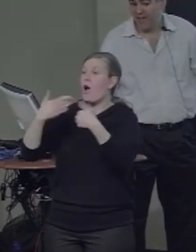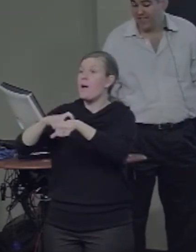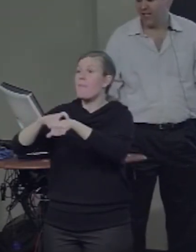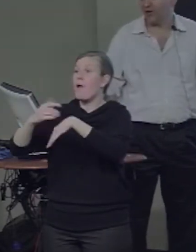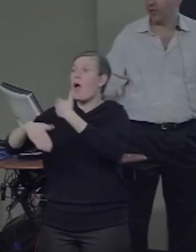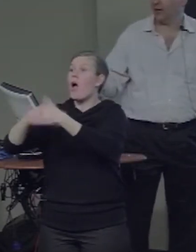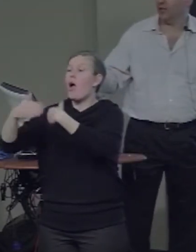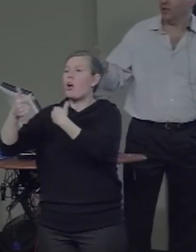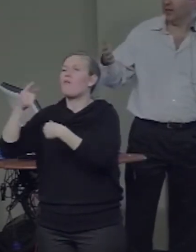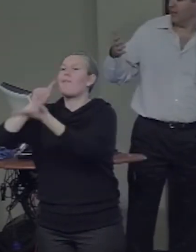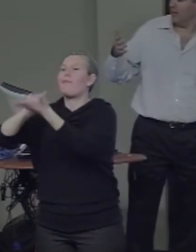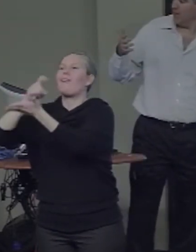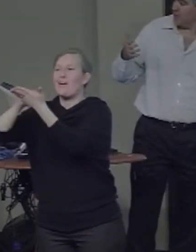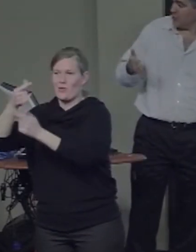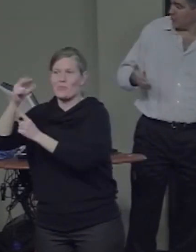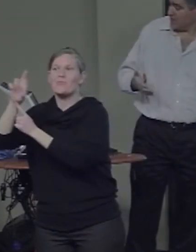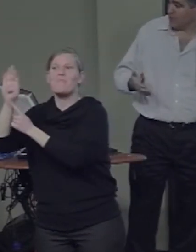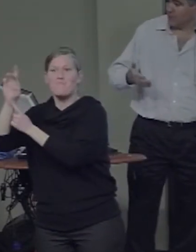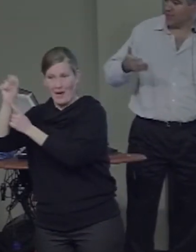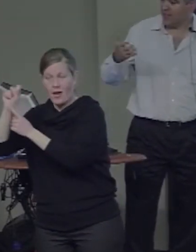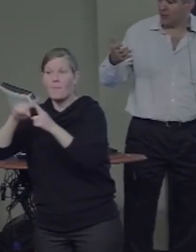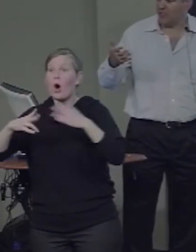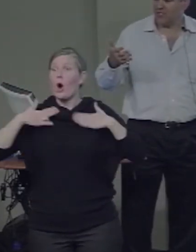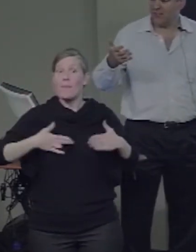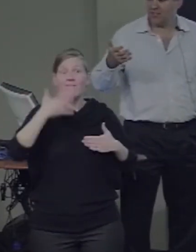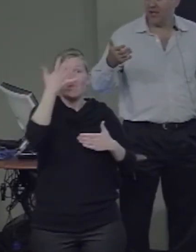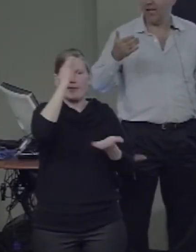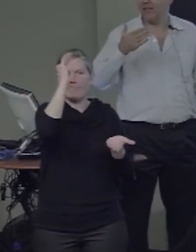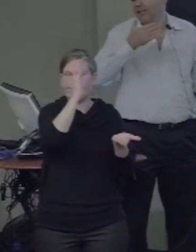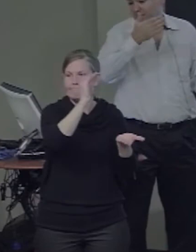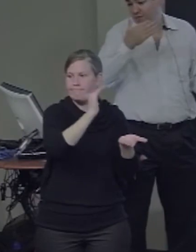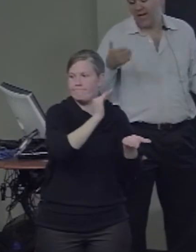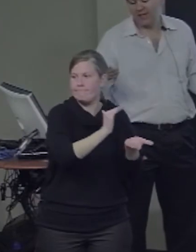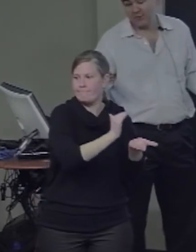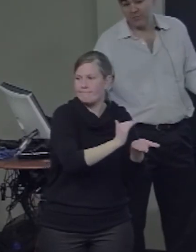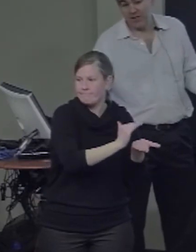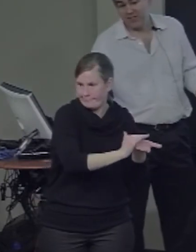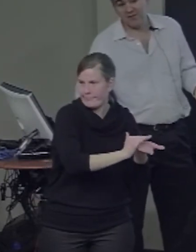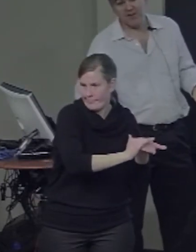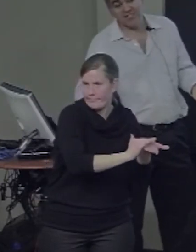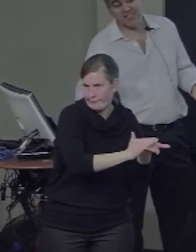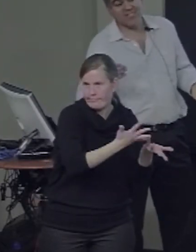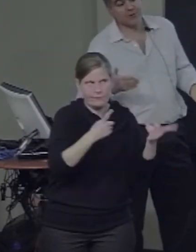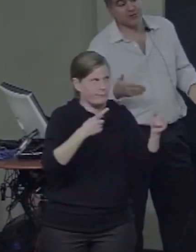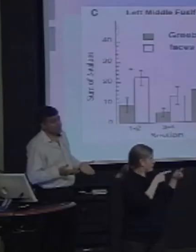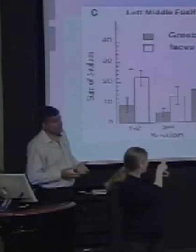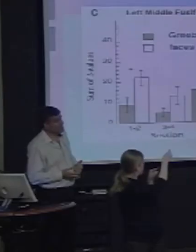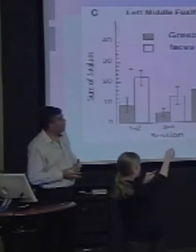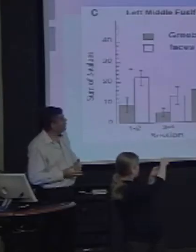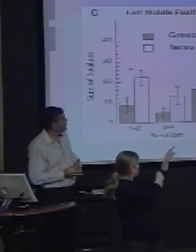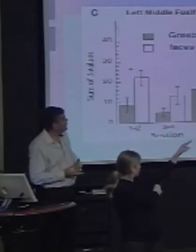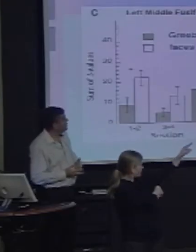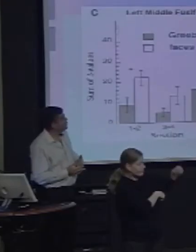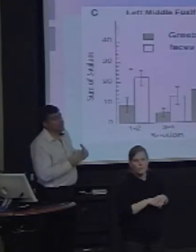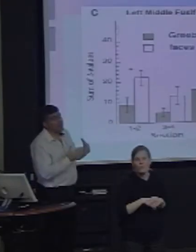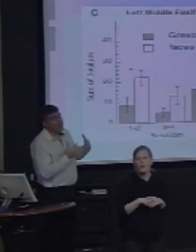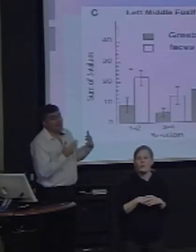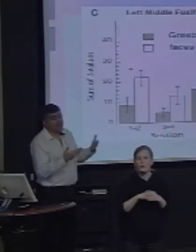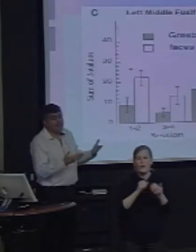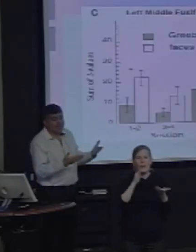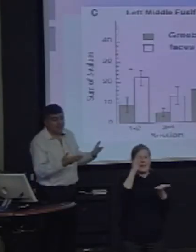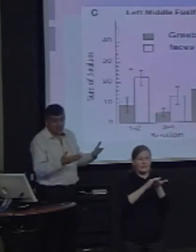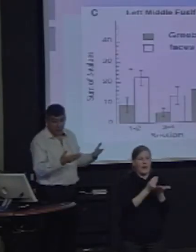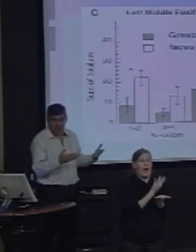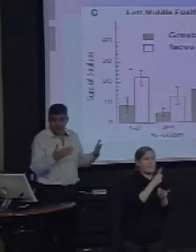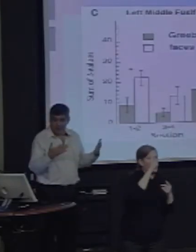quote, face area to gruebles increases, and in fact the response to faces decreases somewhat, so that